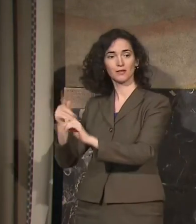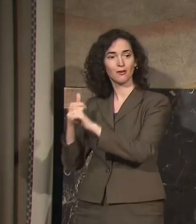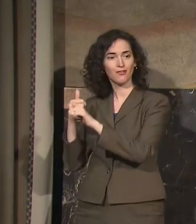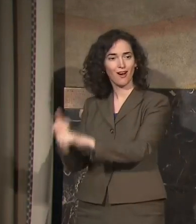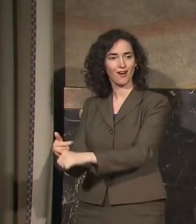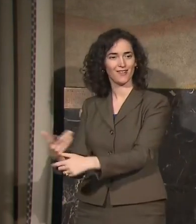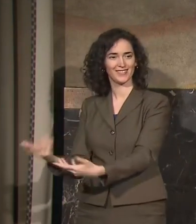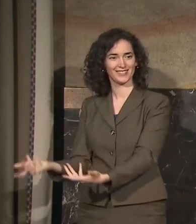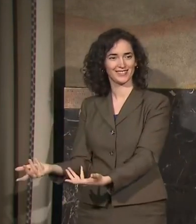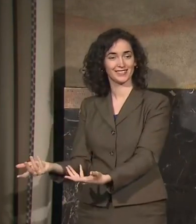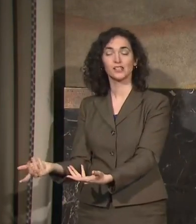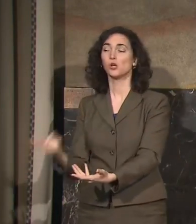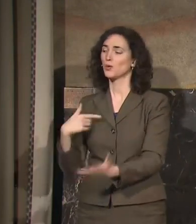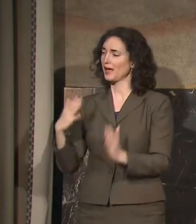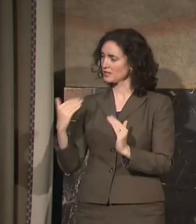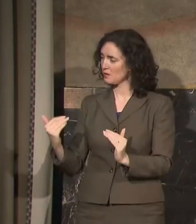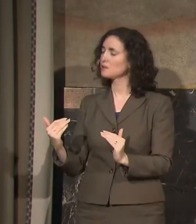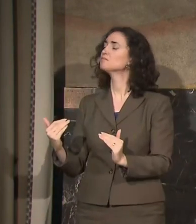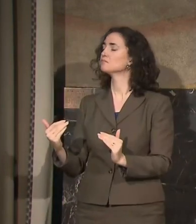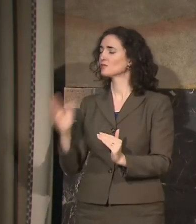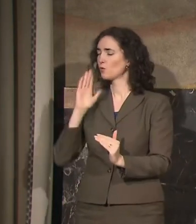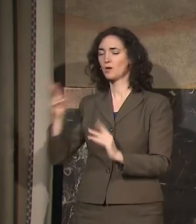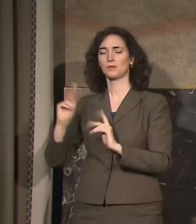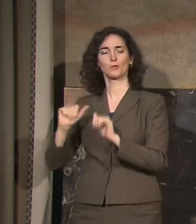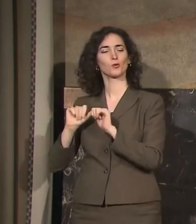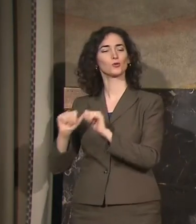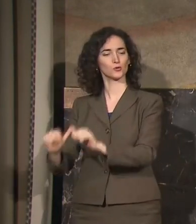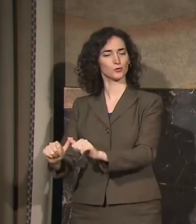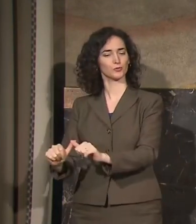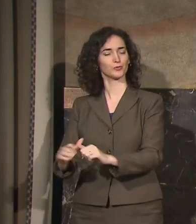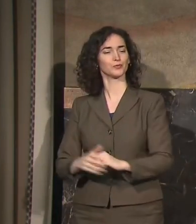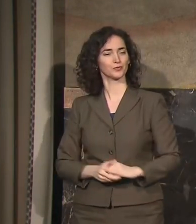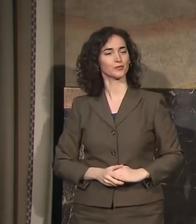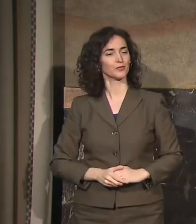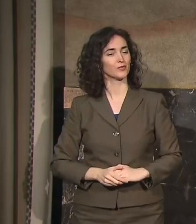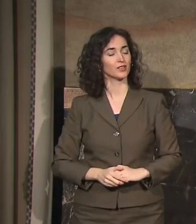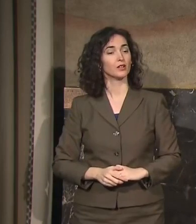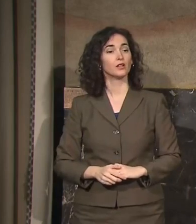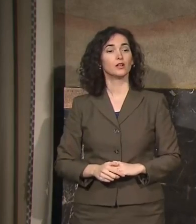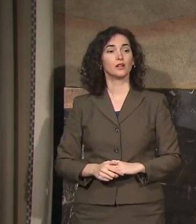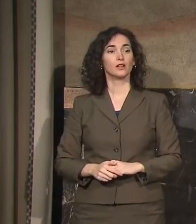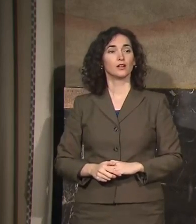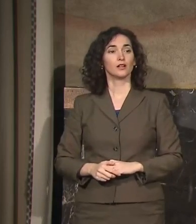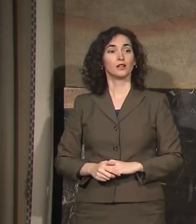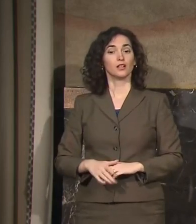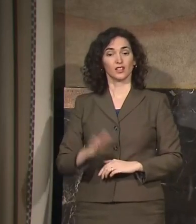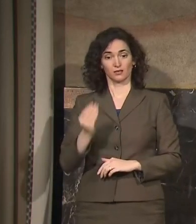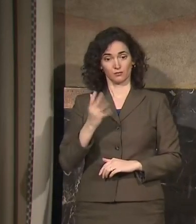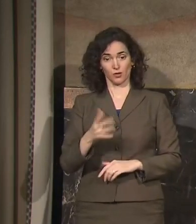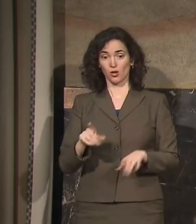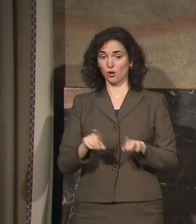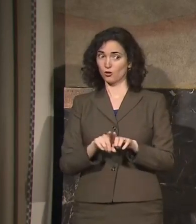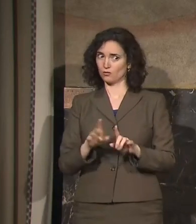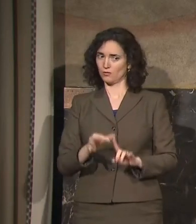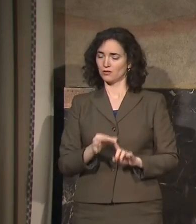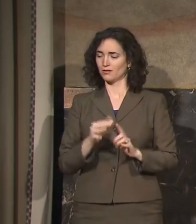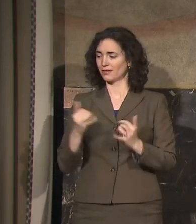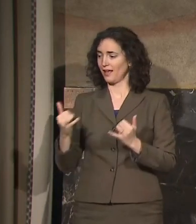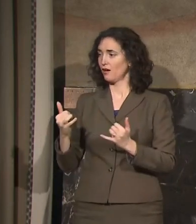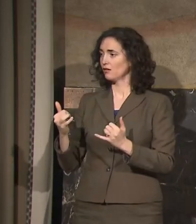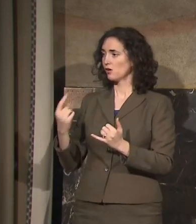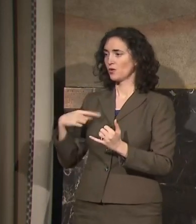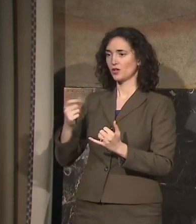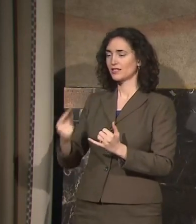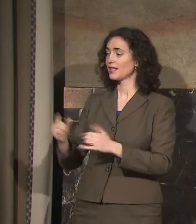And we expect that they will continue to do that. Especially when you understand that business owners, I believe, have